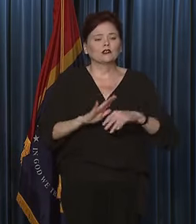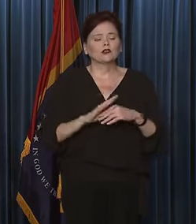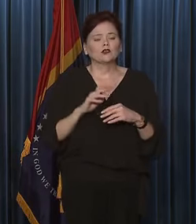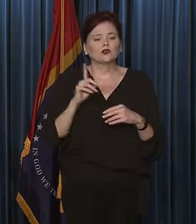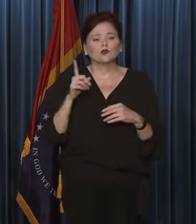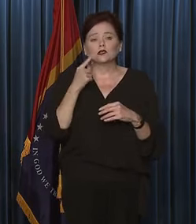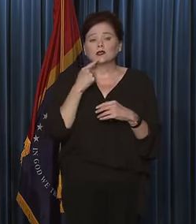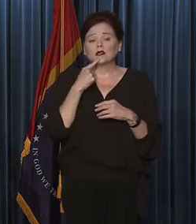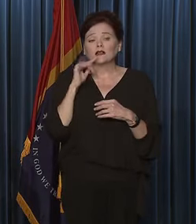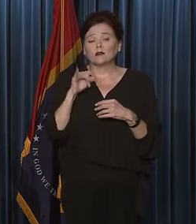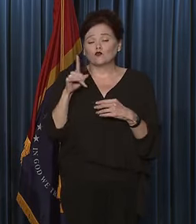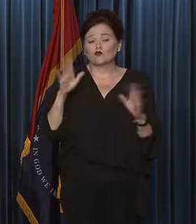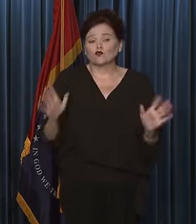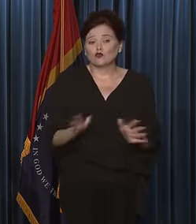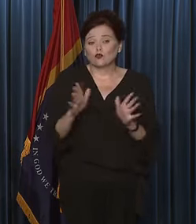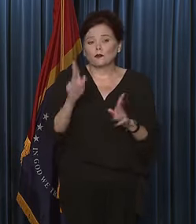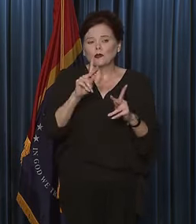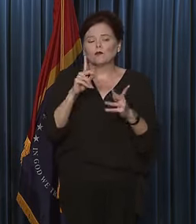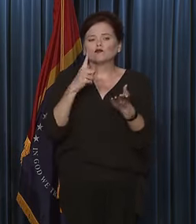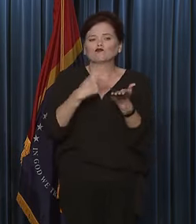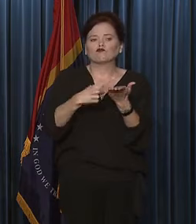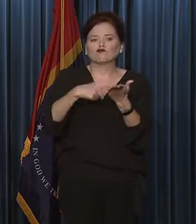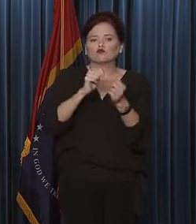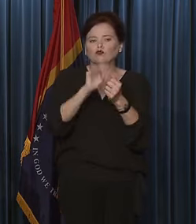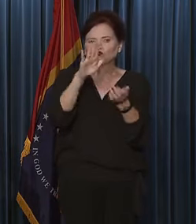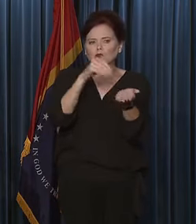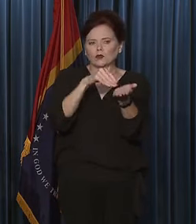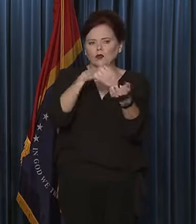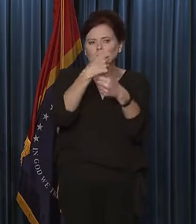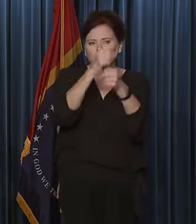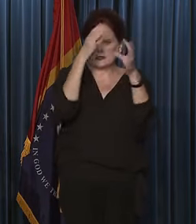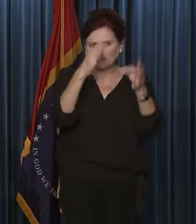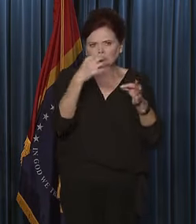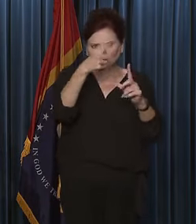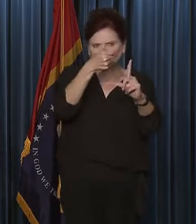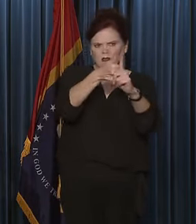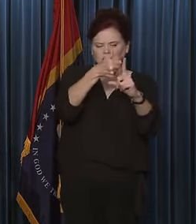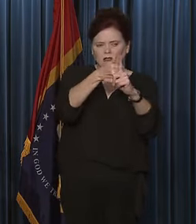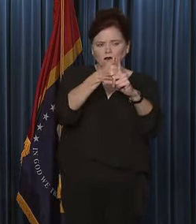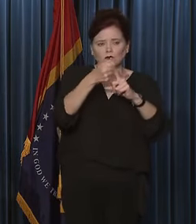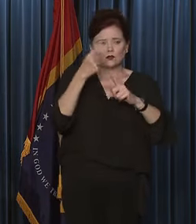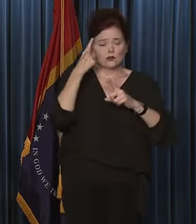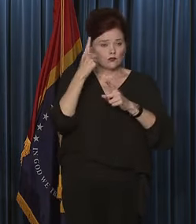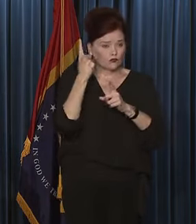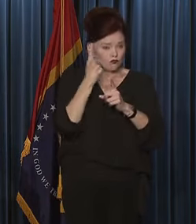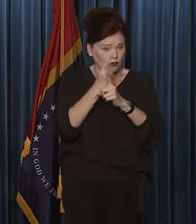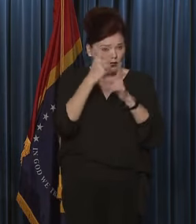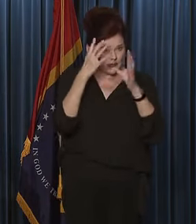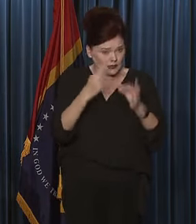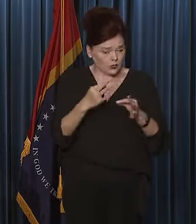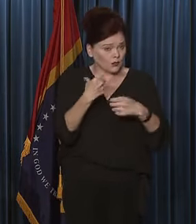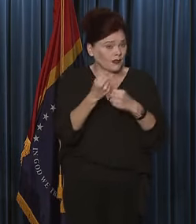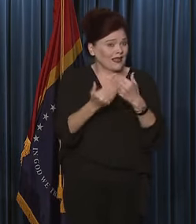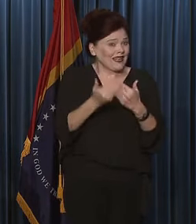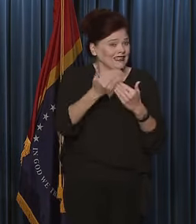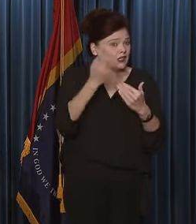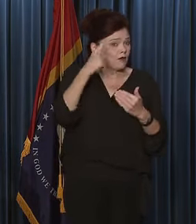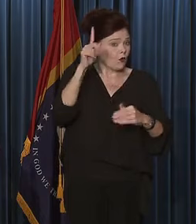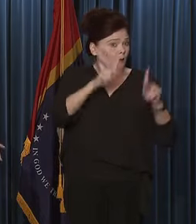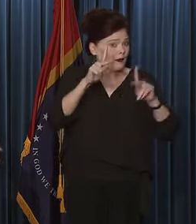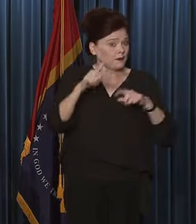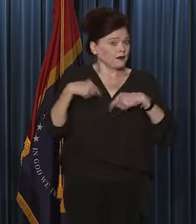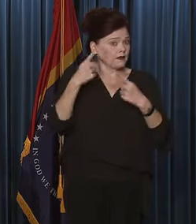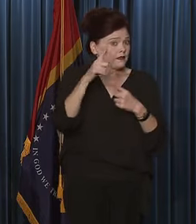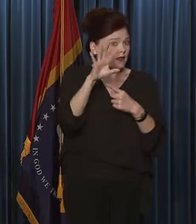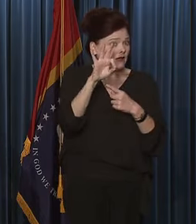you always say that you, you encourage people to talk to the doctors and make the right decision. Do you think the quote unquote right decision has been made easier for people now that there's